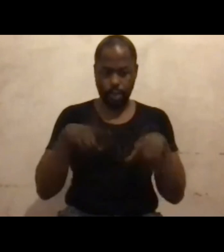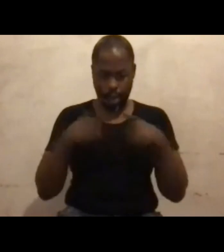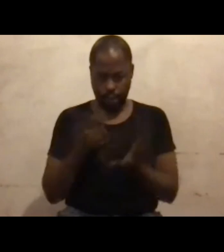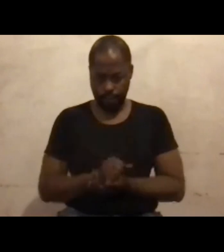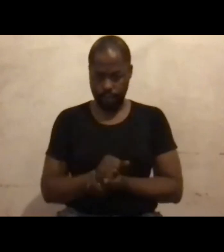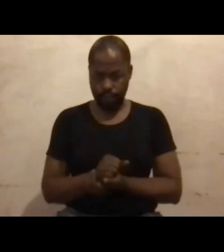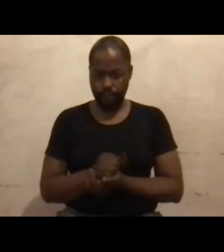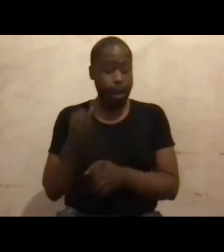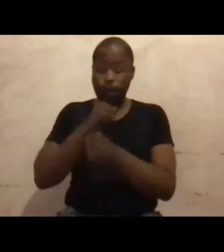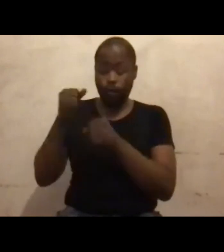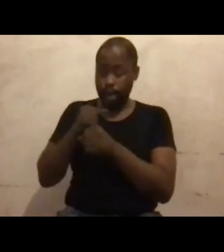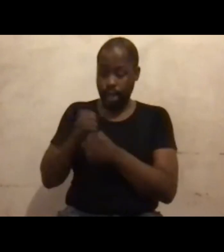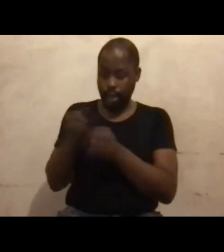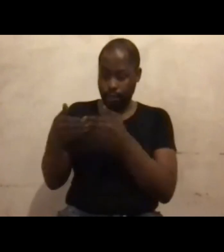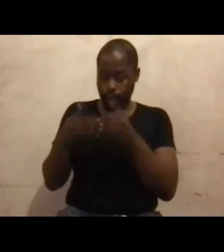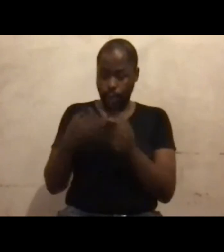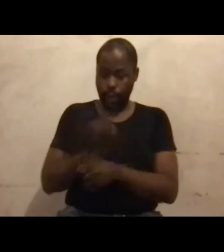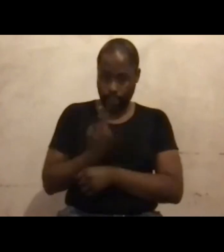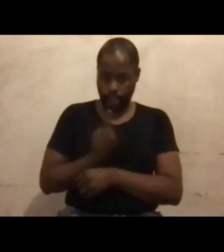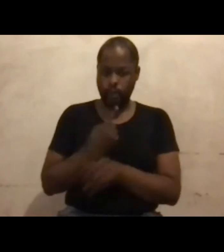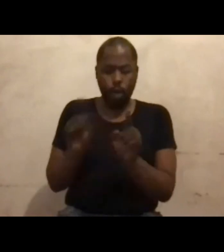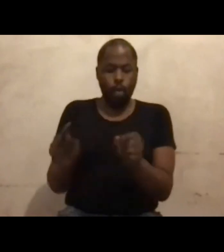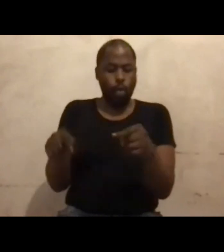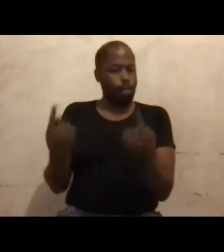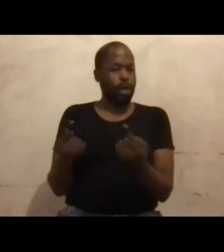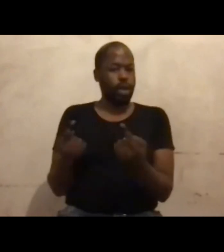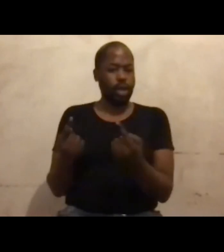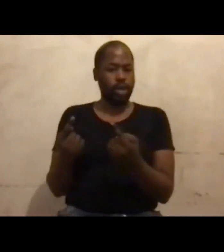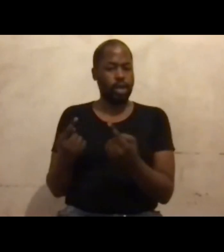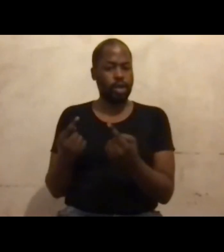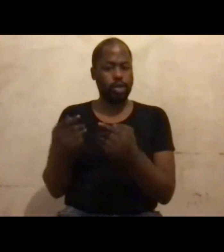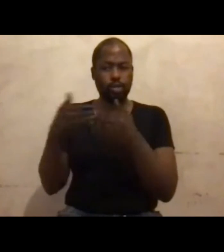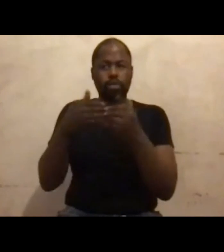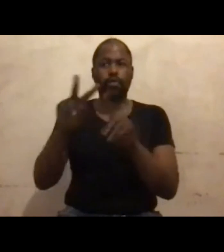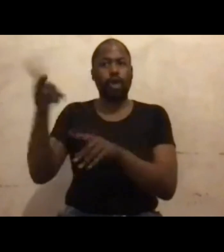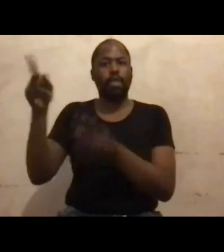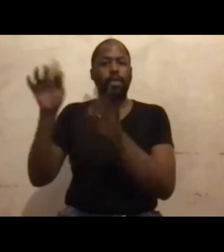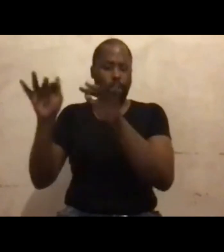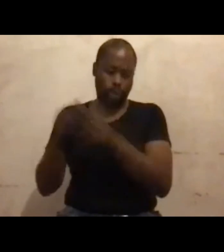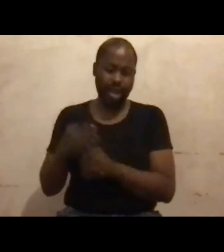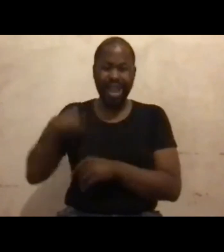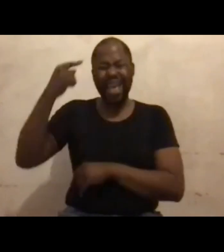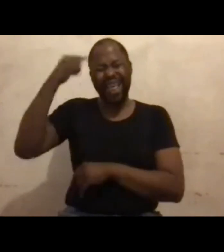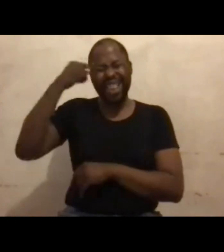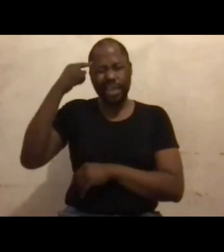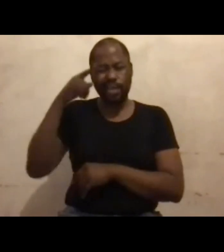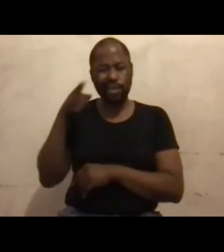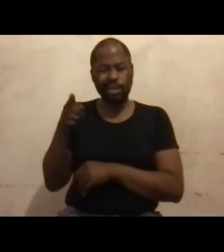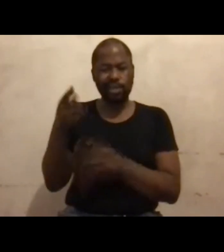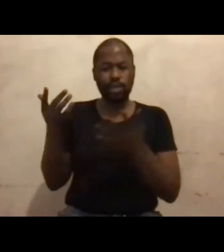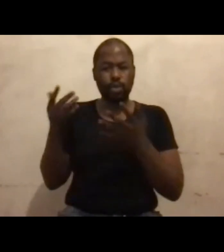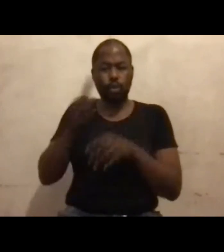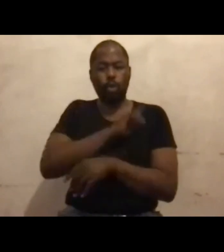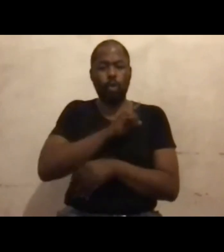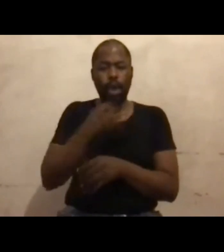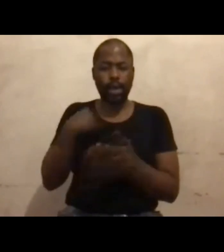look after ourselves, we cannot look after others. And I think that's why I started going into coaching,